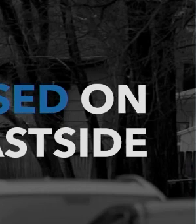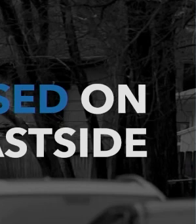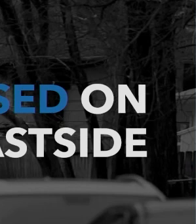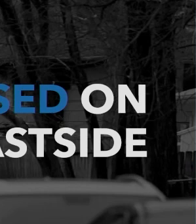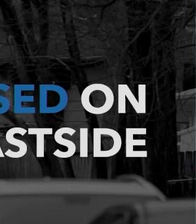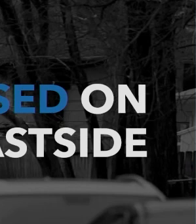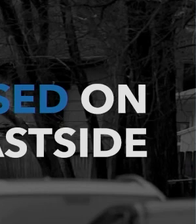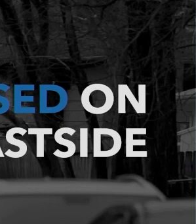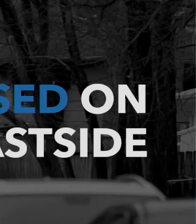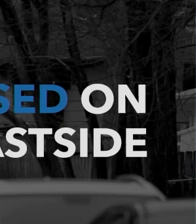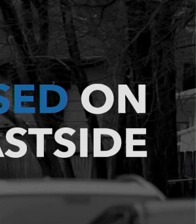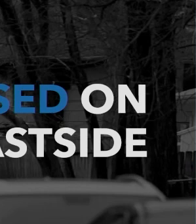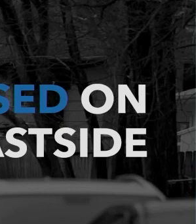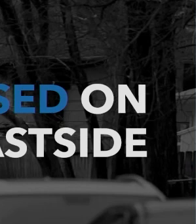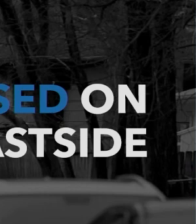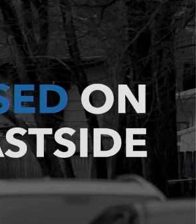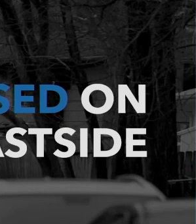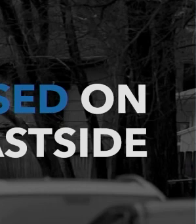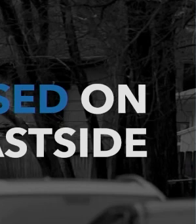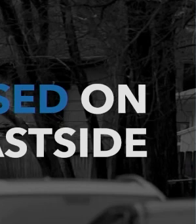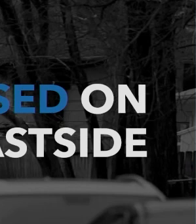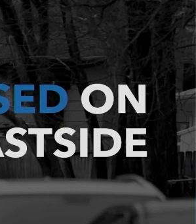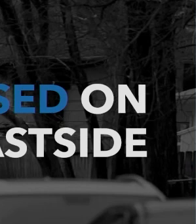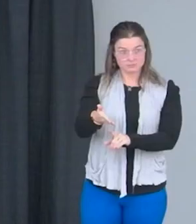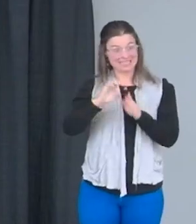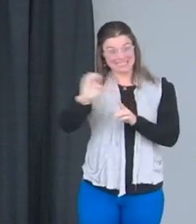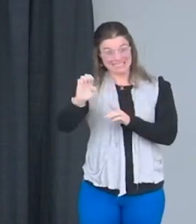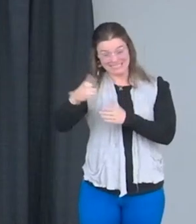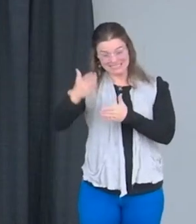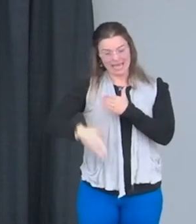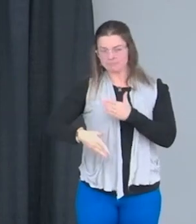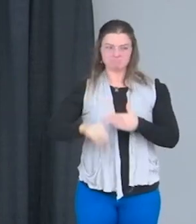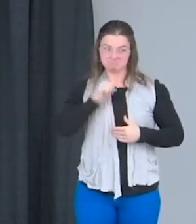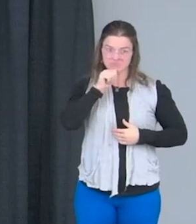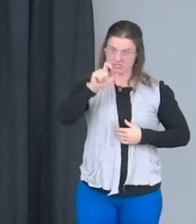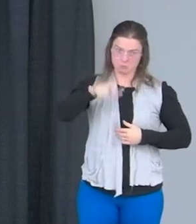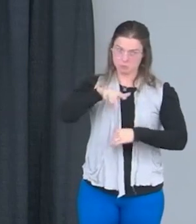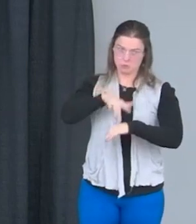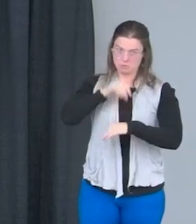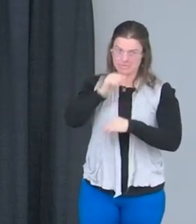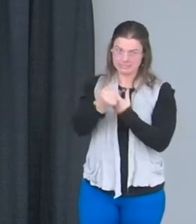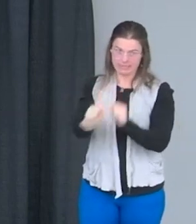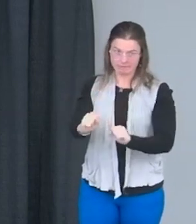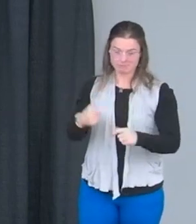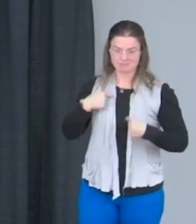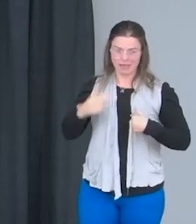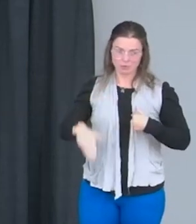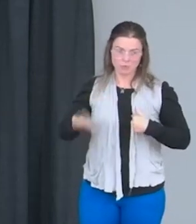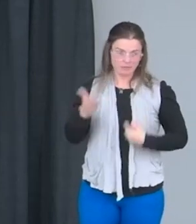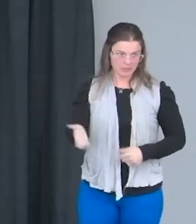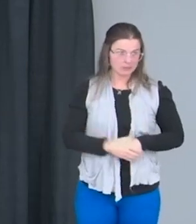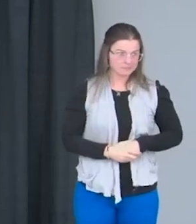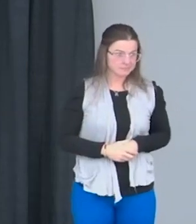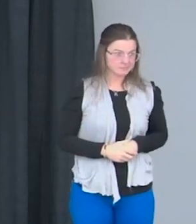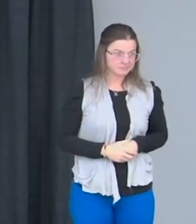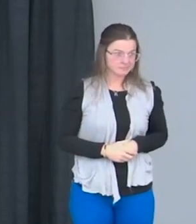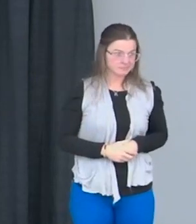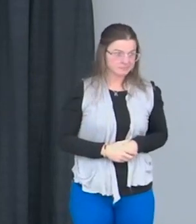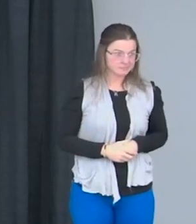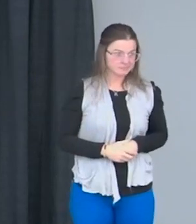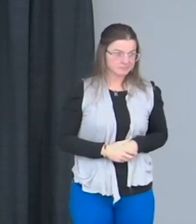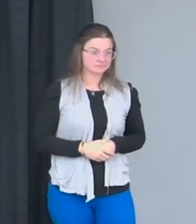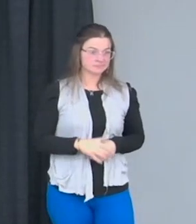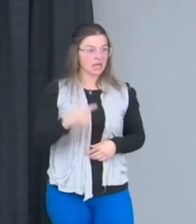don't go and that was the east side of KC for me. Um, the way I reference it is I was a product of my